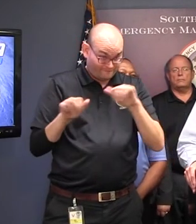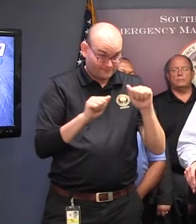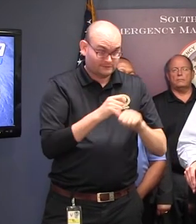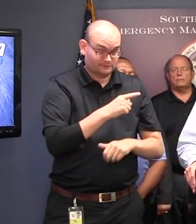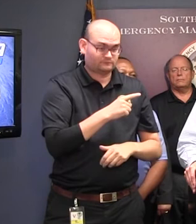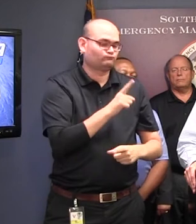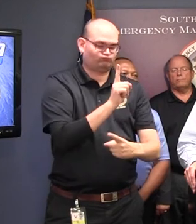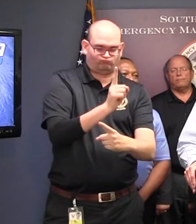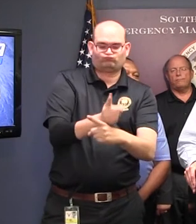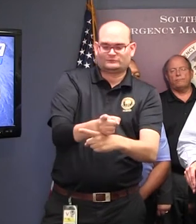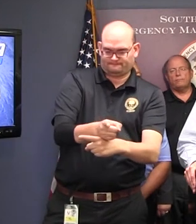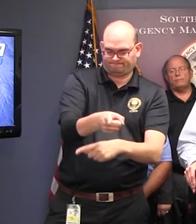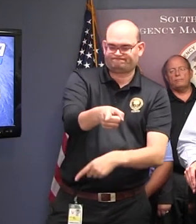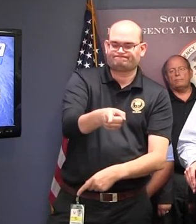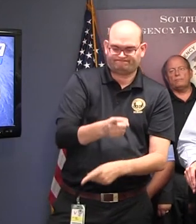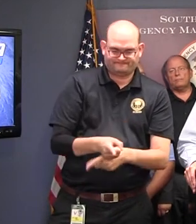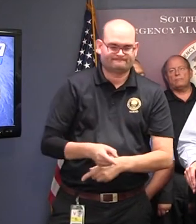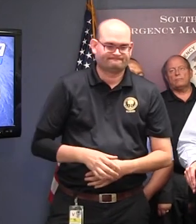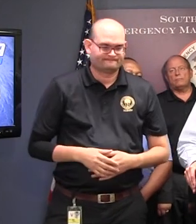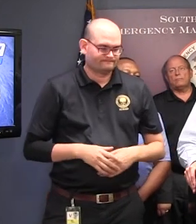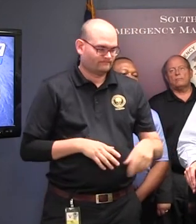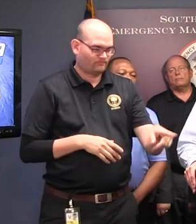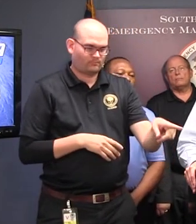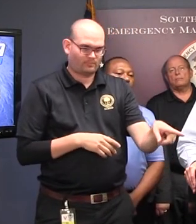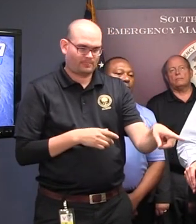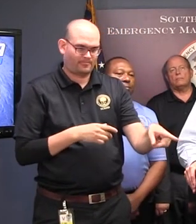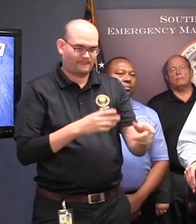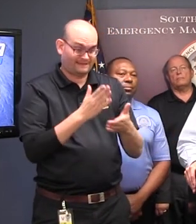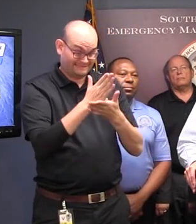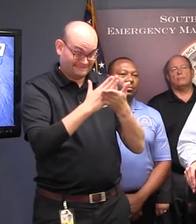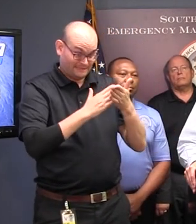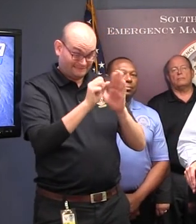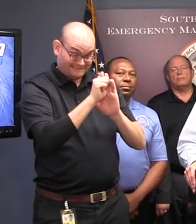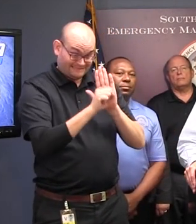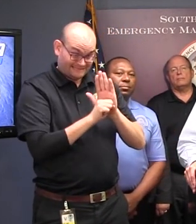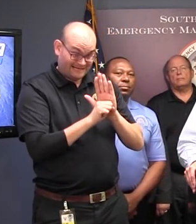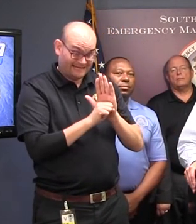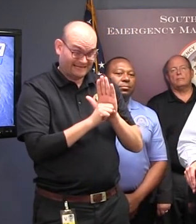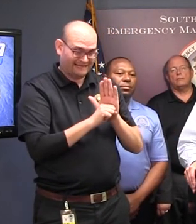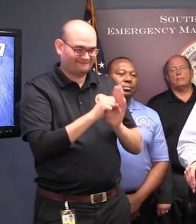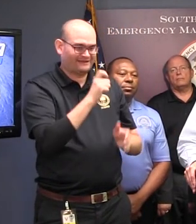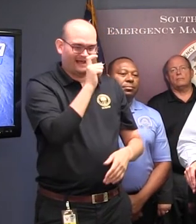possibility at least some parts of the state won't have to evacuate? Possibility.